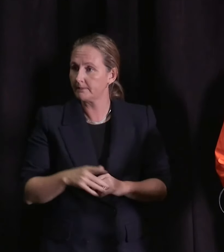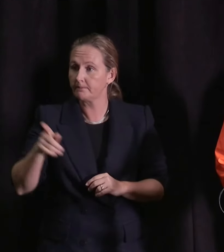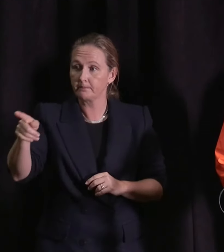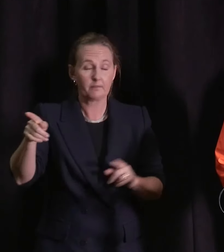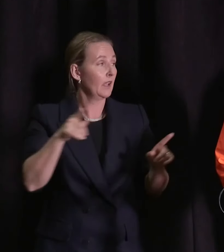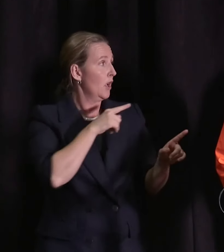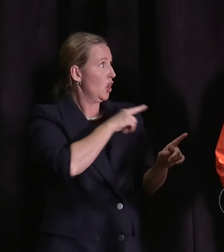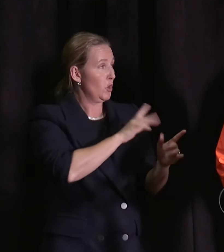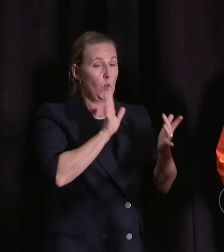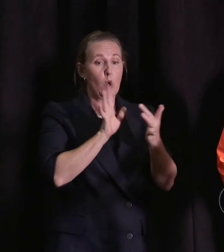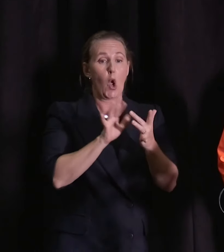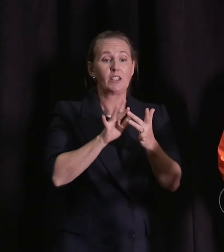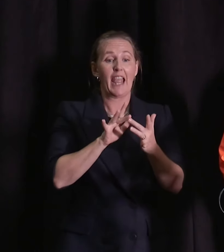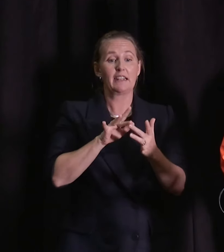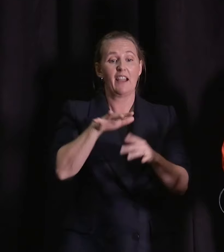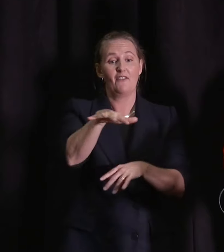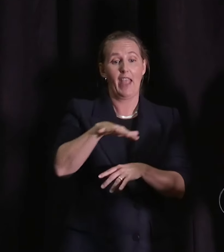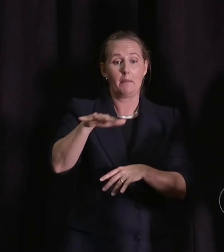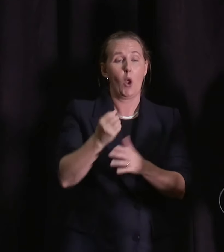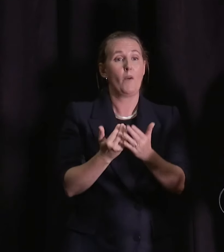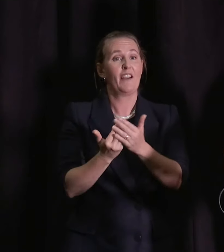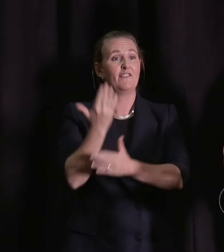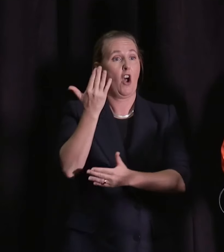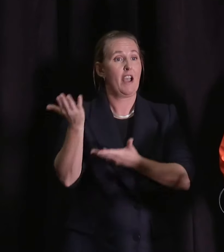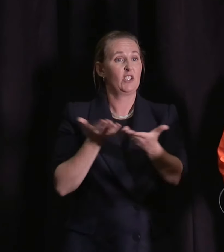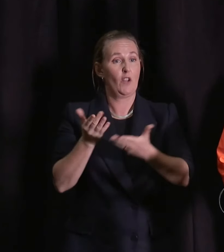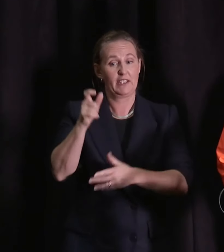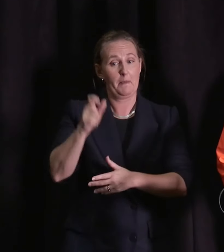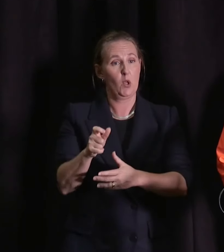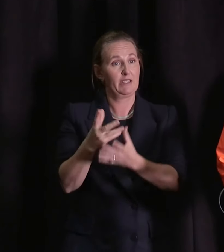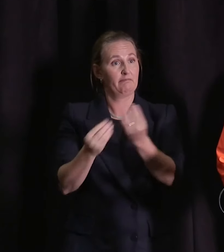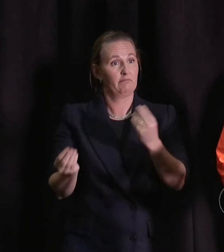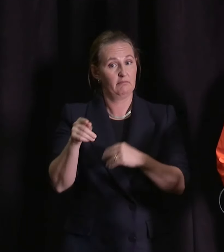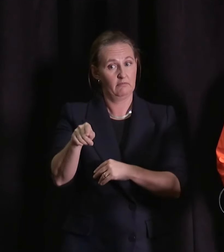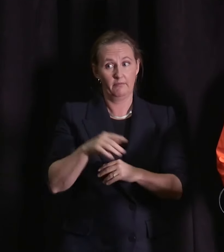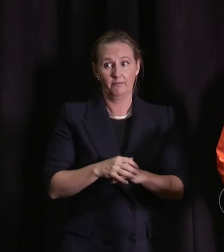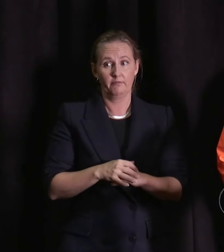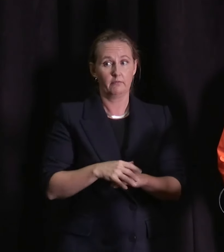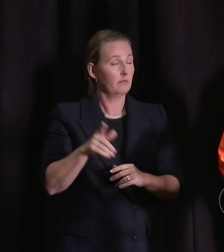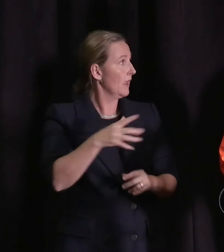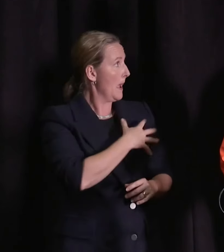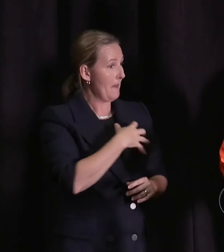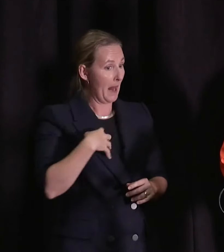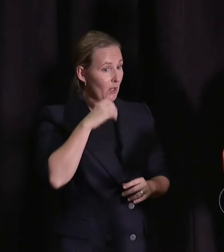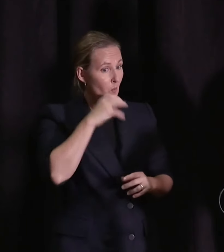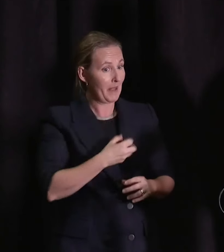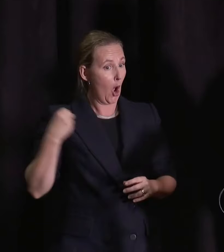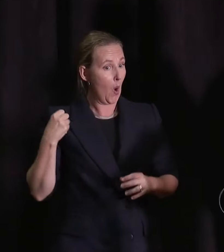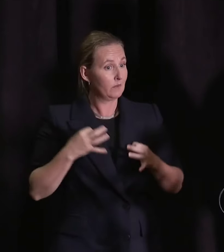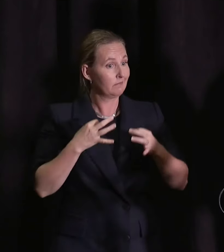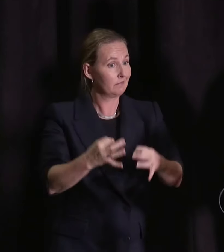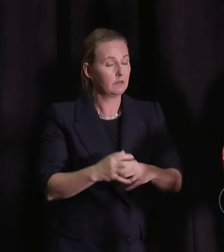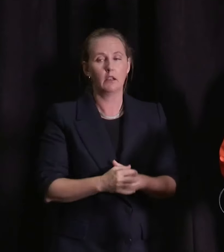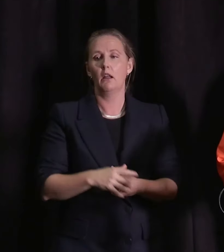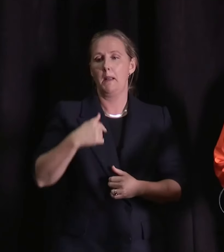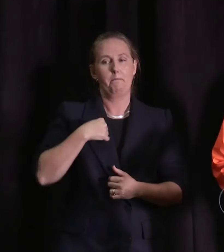by the Parliament? Not as yet, no. The Parliament won't be adjourned then? As Prime Minister of